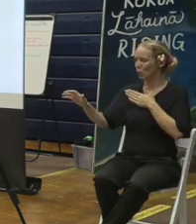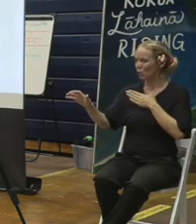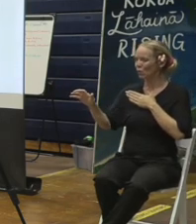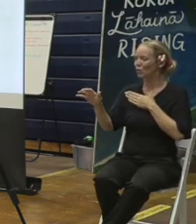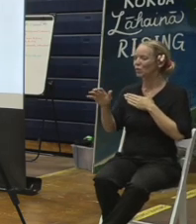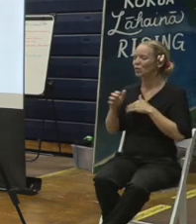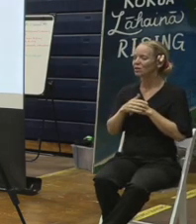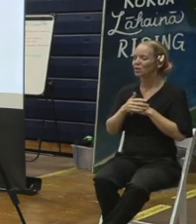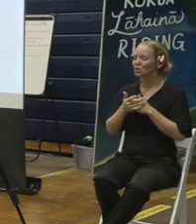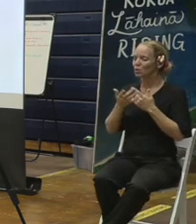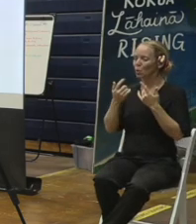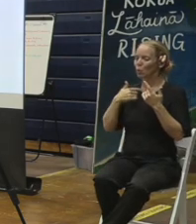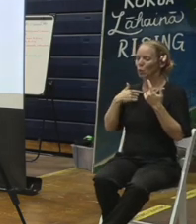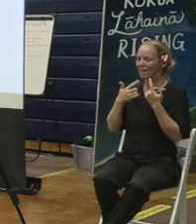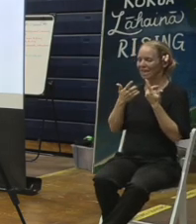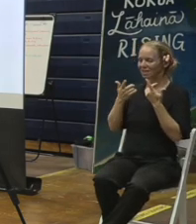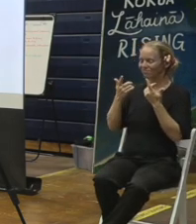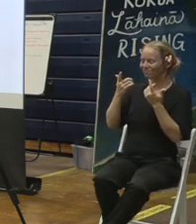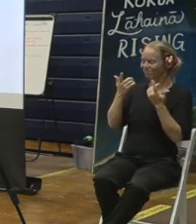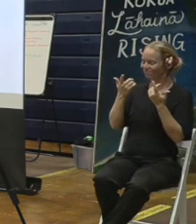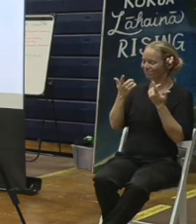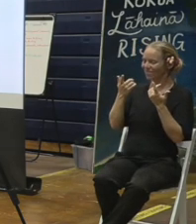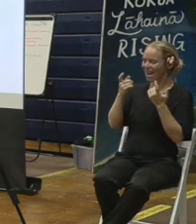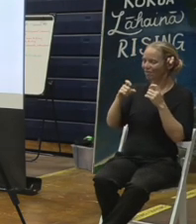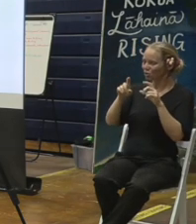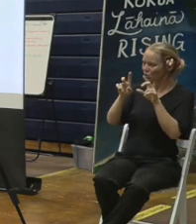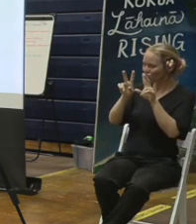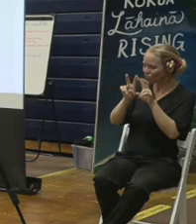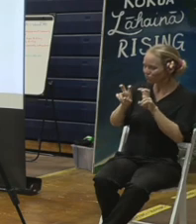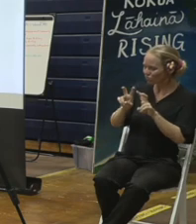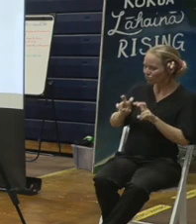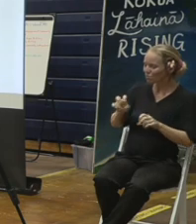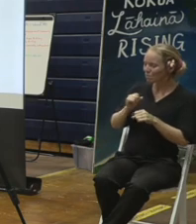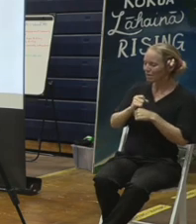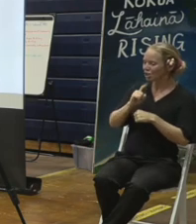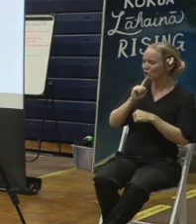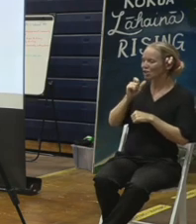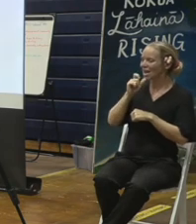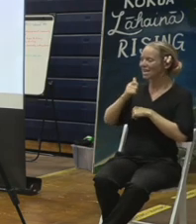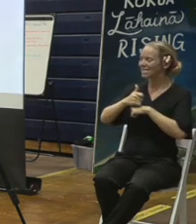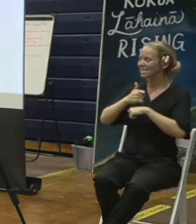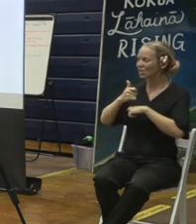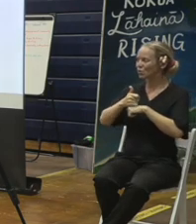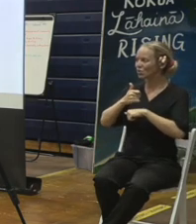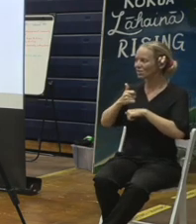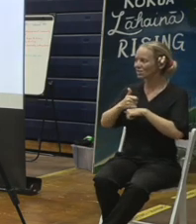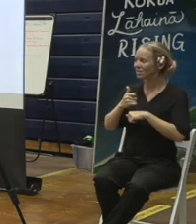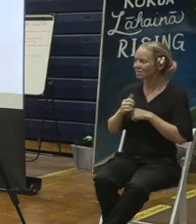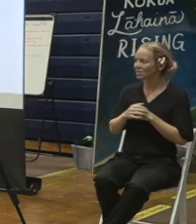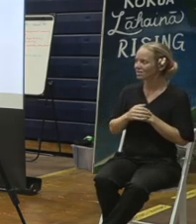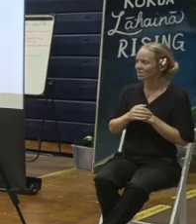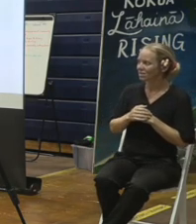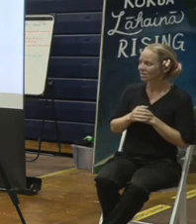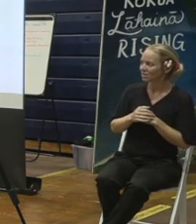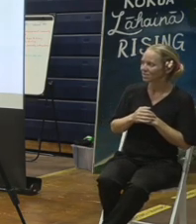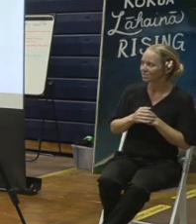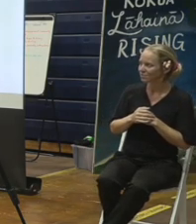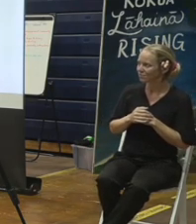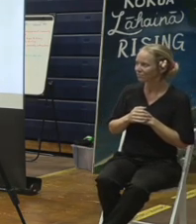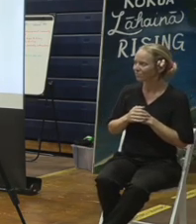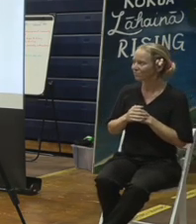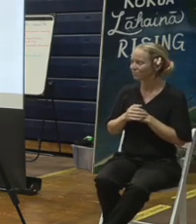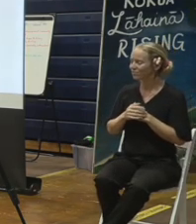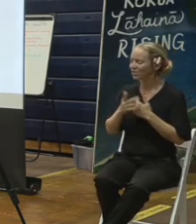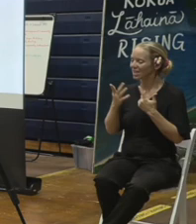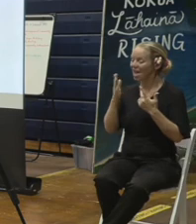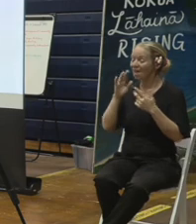type material that will enable that particular owner the best advantage when they want to come back and rebuild and reestablish that